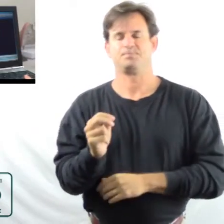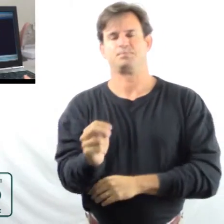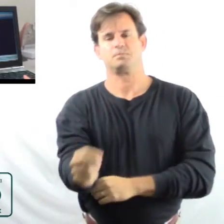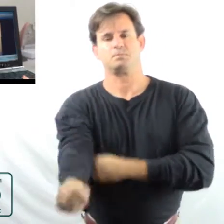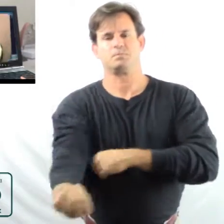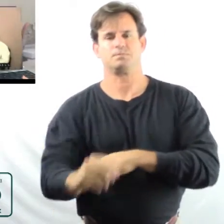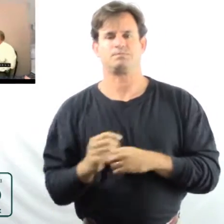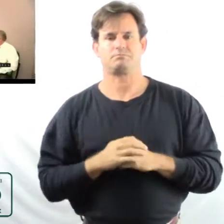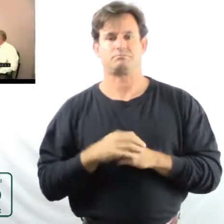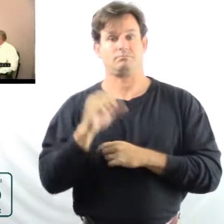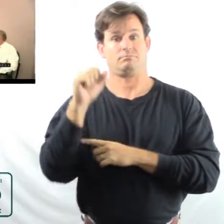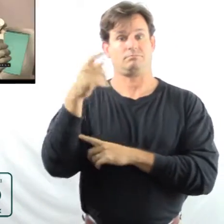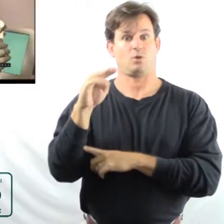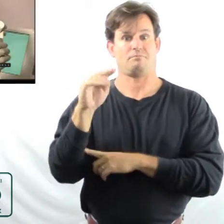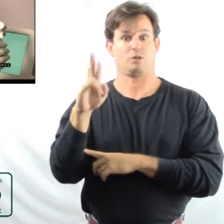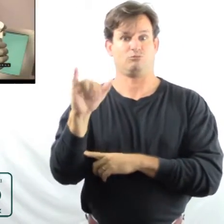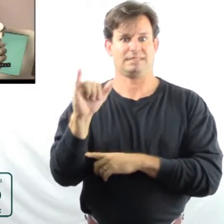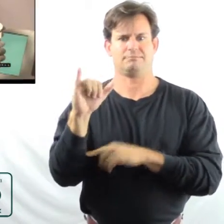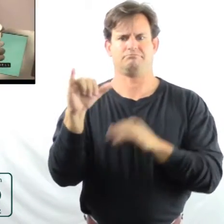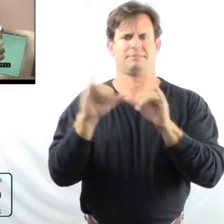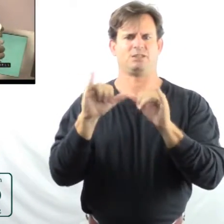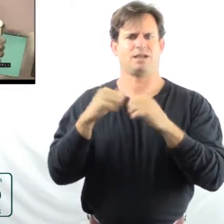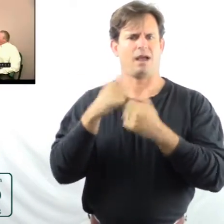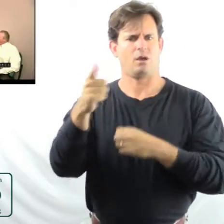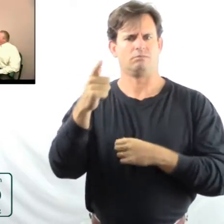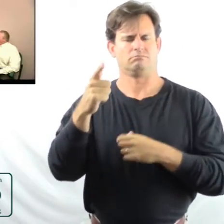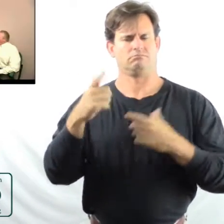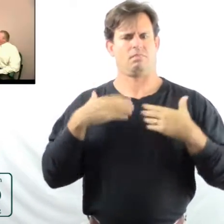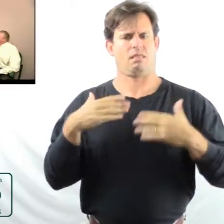Spirometry measures how well your lungs function. And blood out.